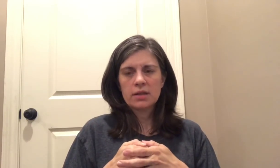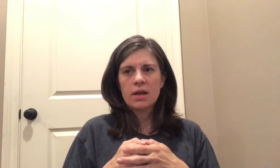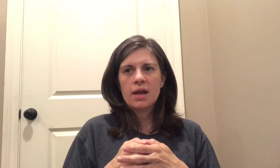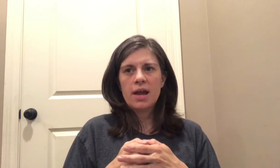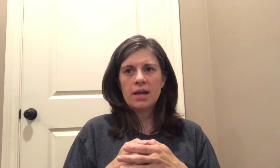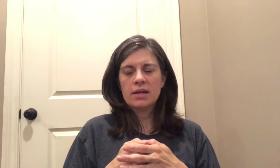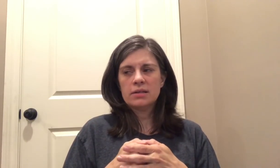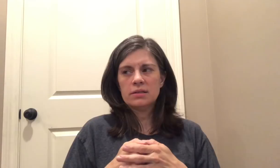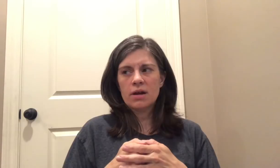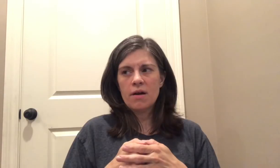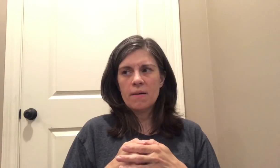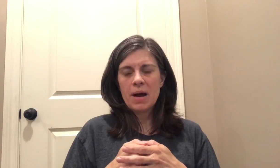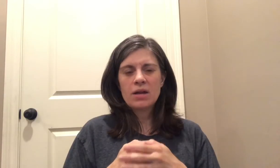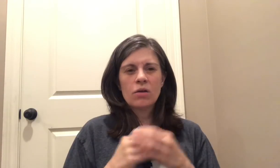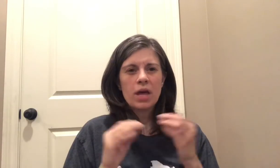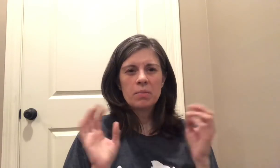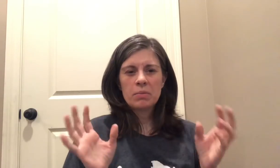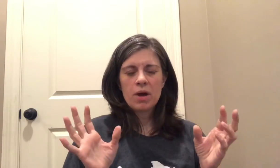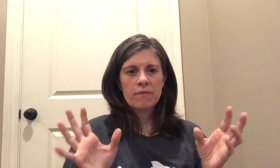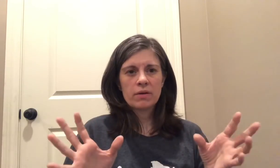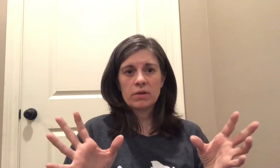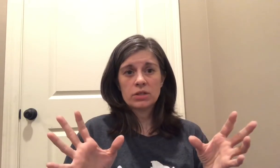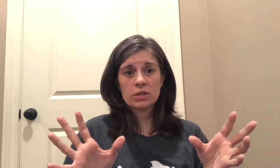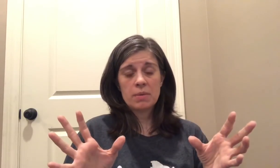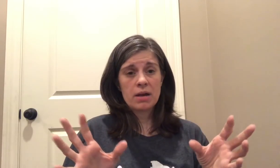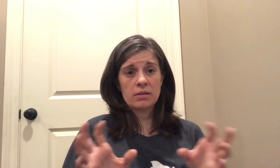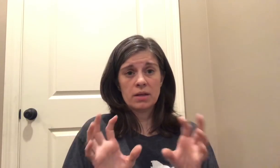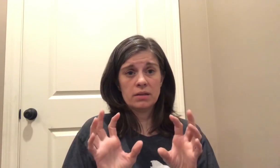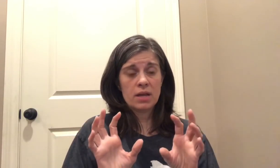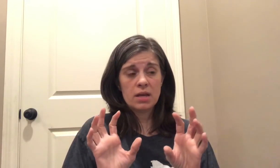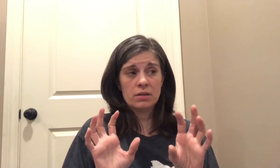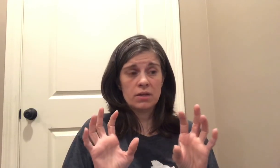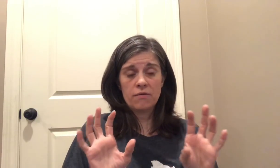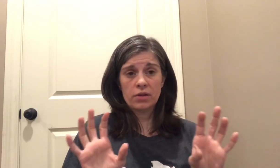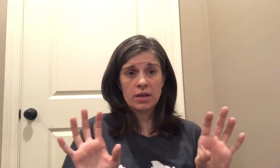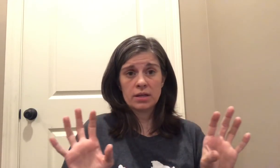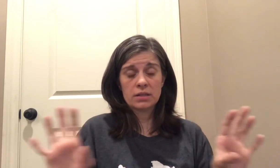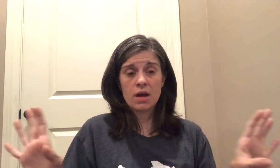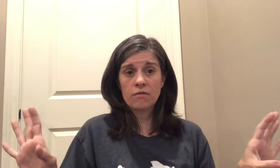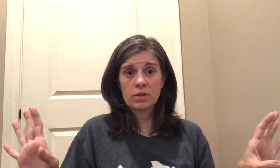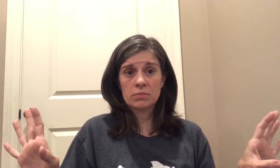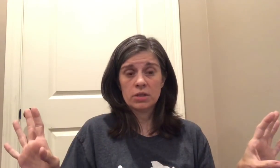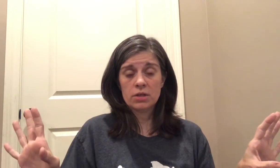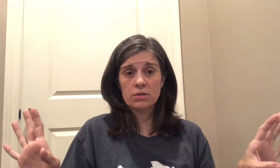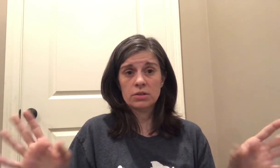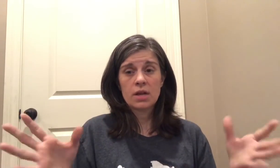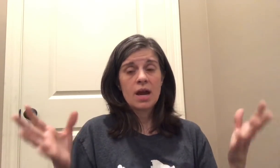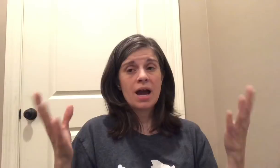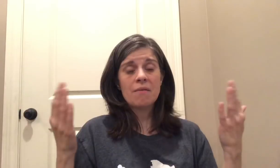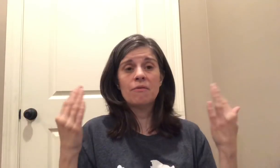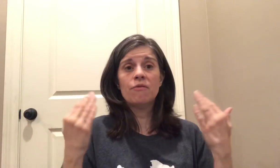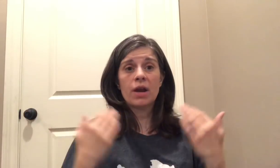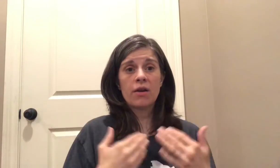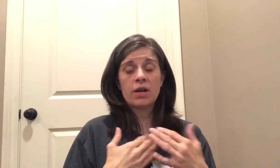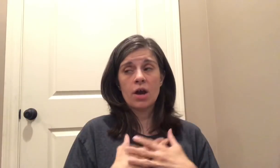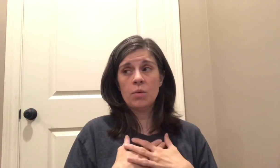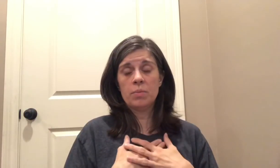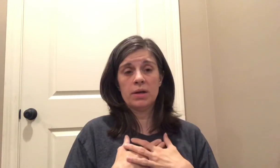and um I know a lot of people have convictions about it that they they feel like it's not for them to use I am very open